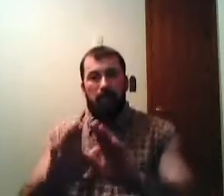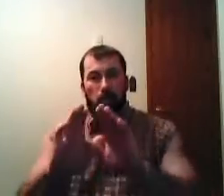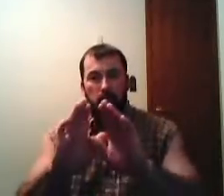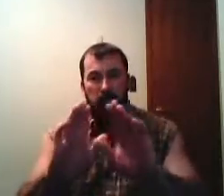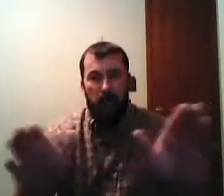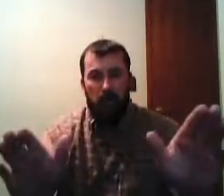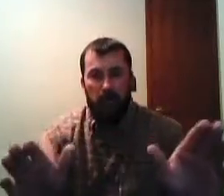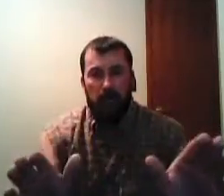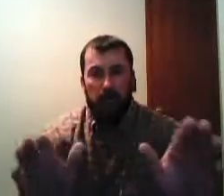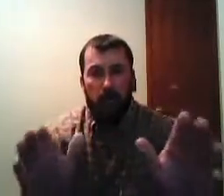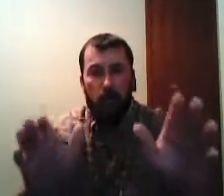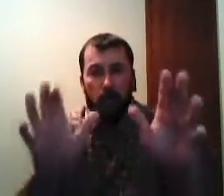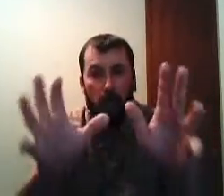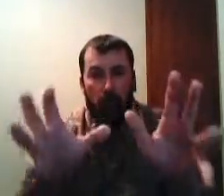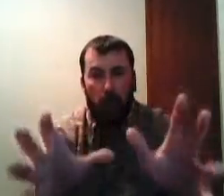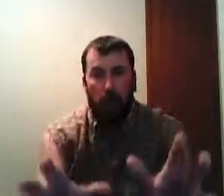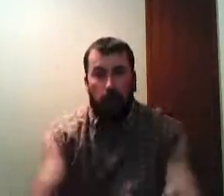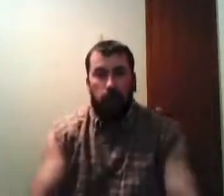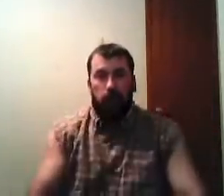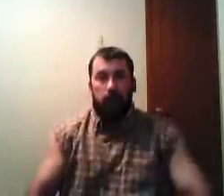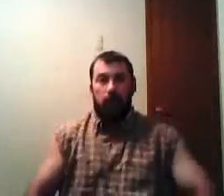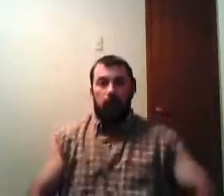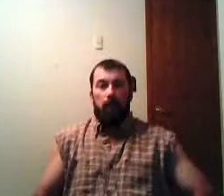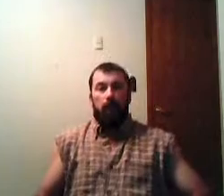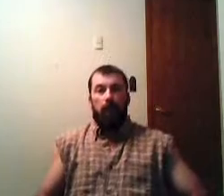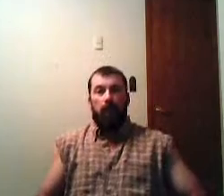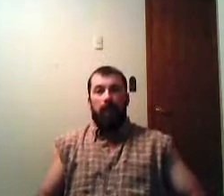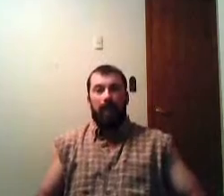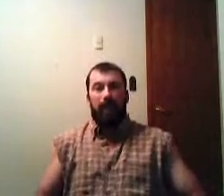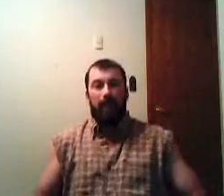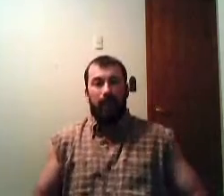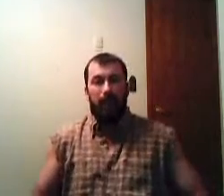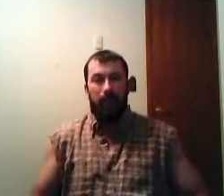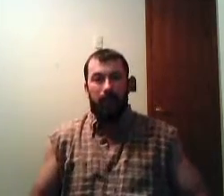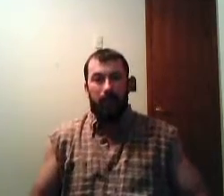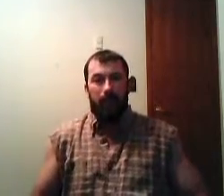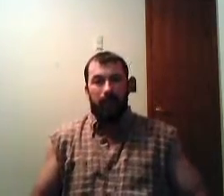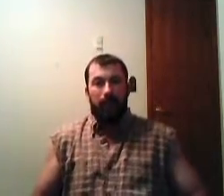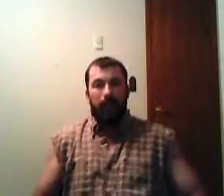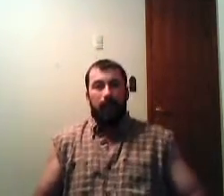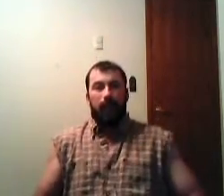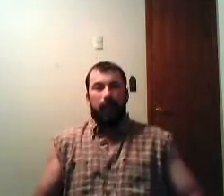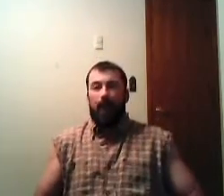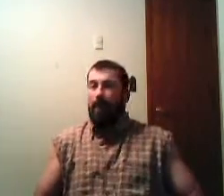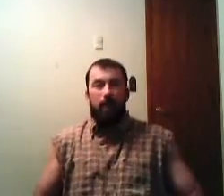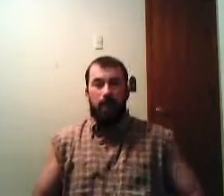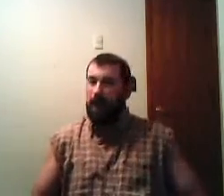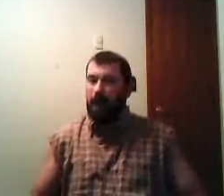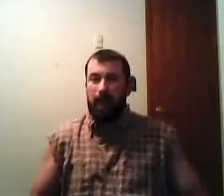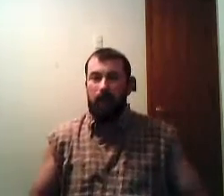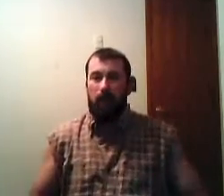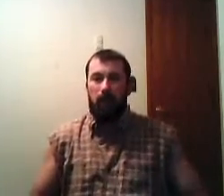more scarce than the gold of Ophar word of God said ain't gonna be many left y'all